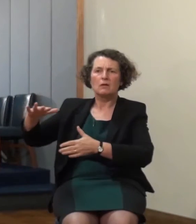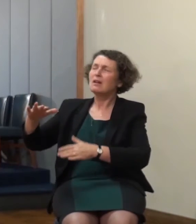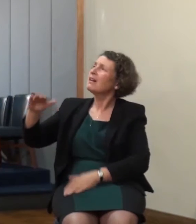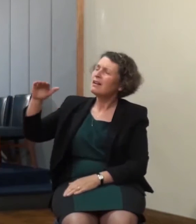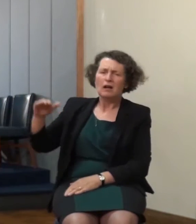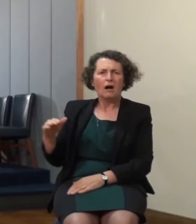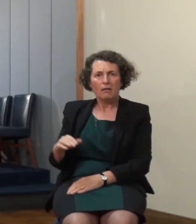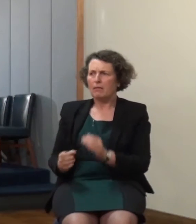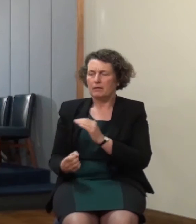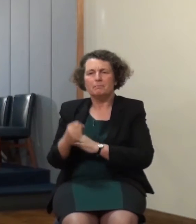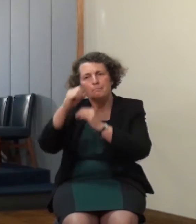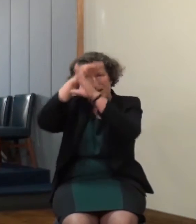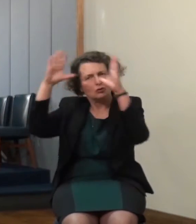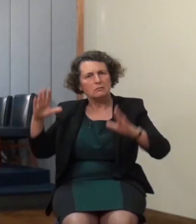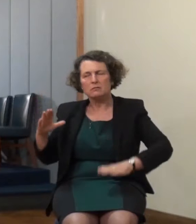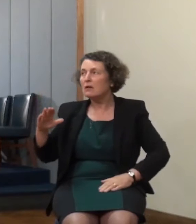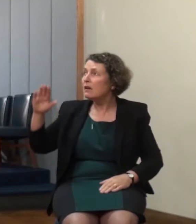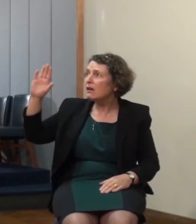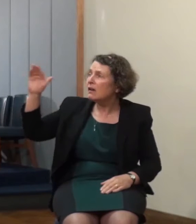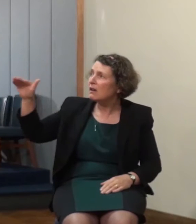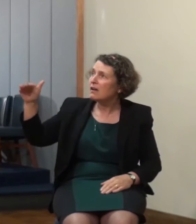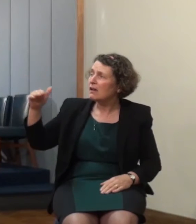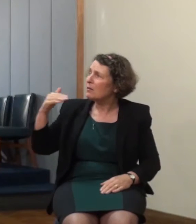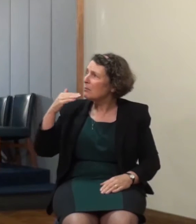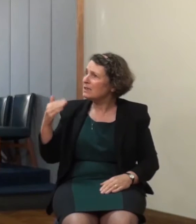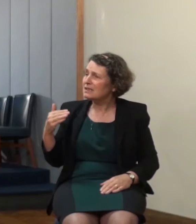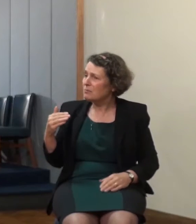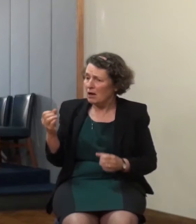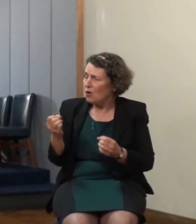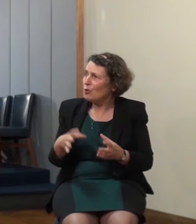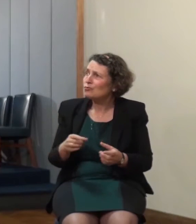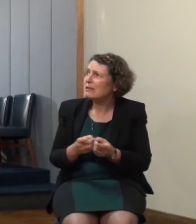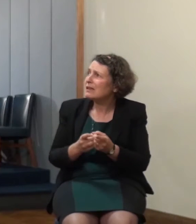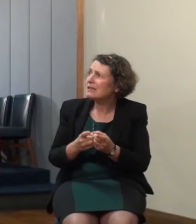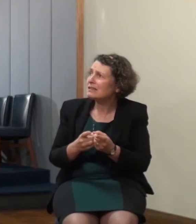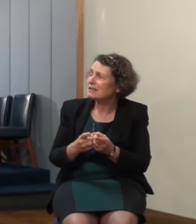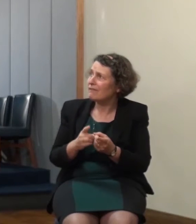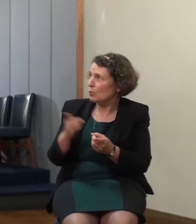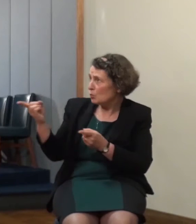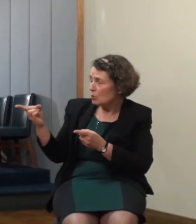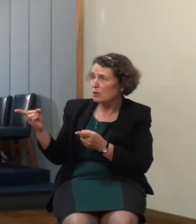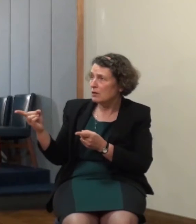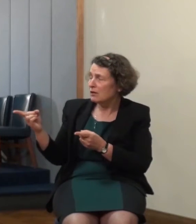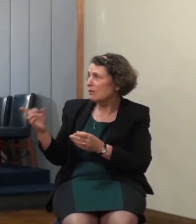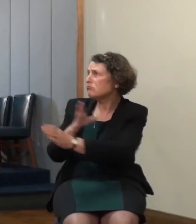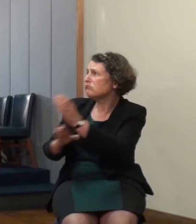lost that for your sake you owe me this you owe me that we don't think in terms of compensation of course not